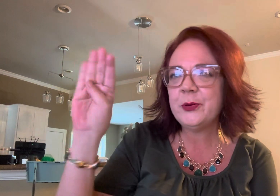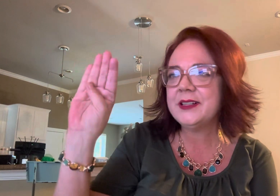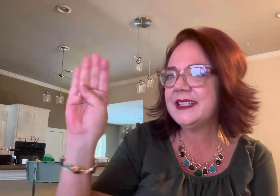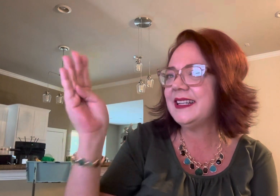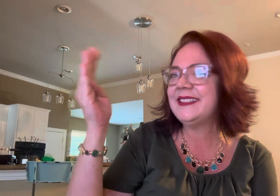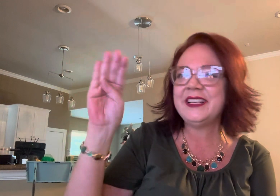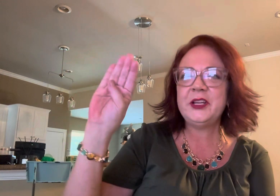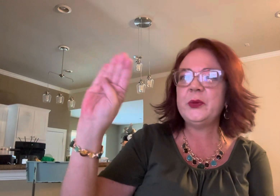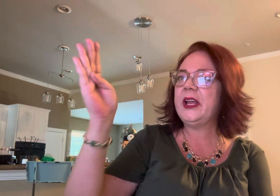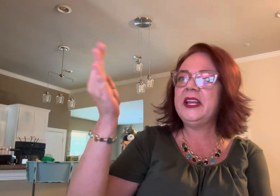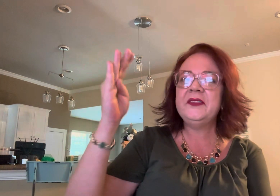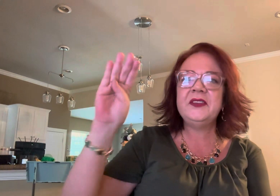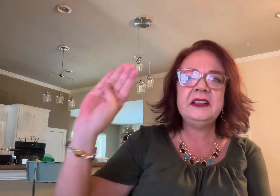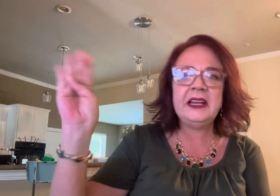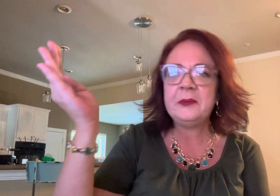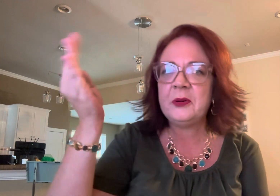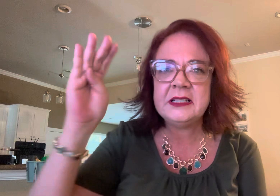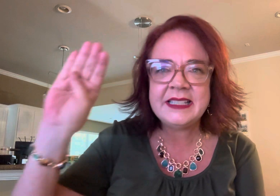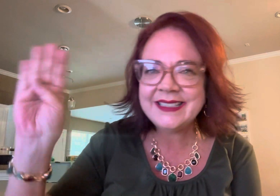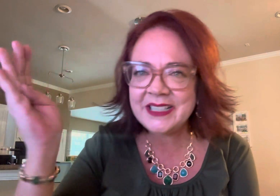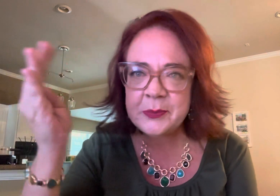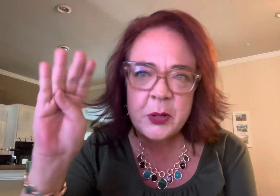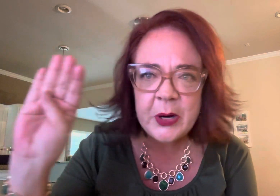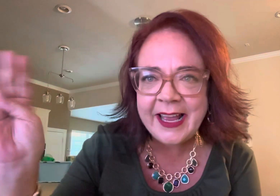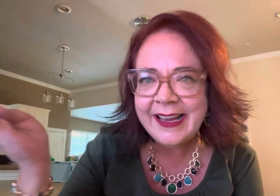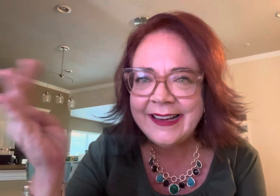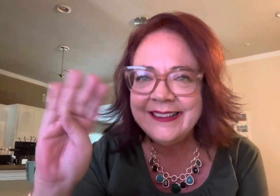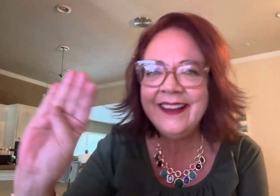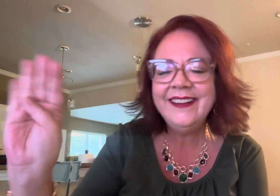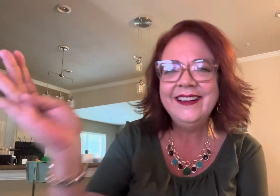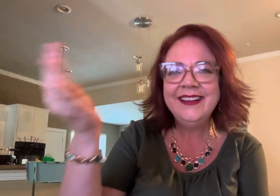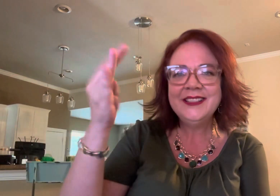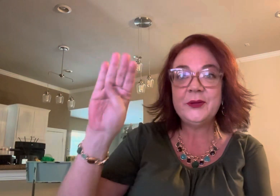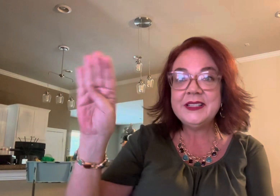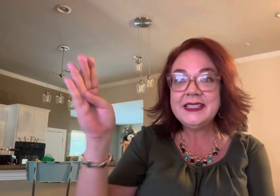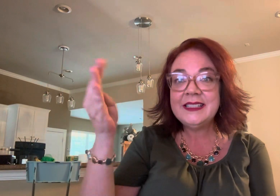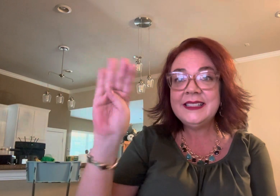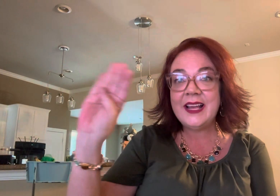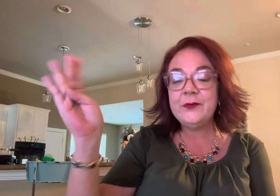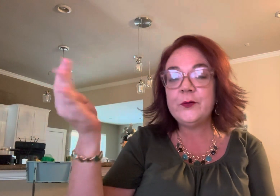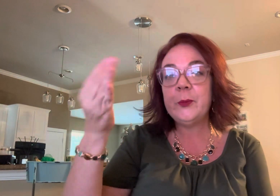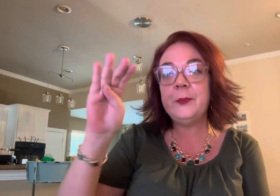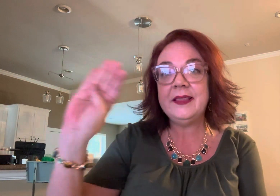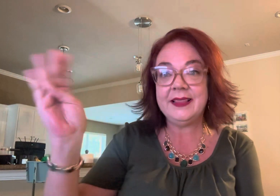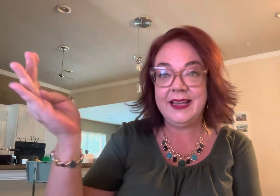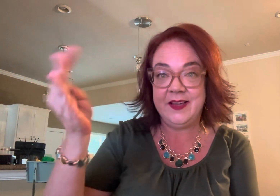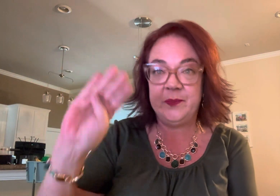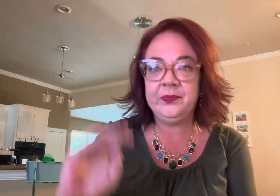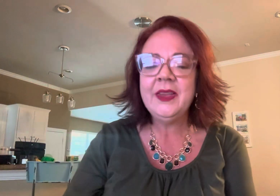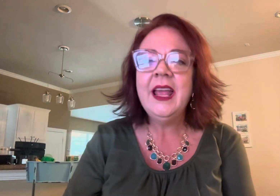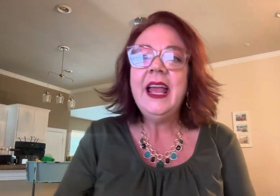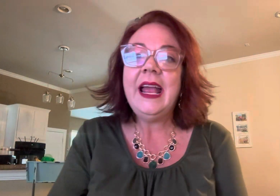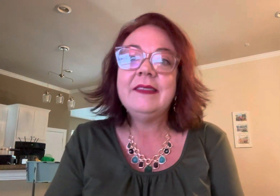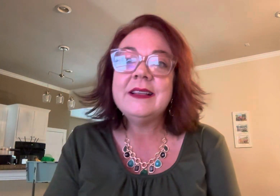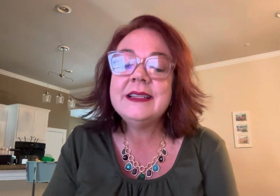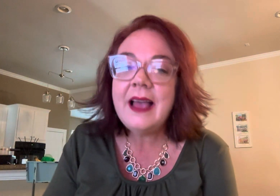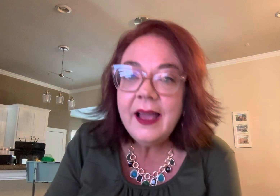princess like you're waving like a princess in a parade so this is a sign for bethlehem and the sign